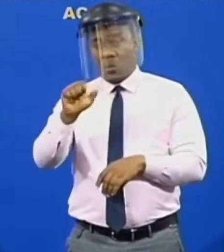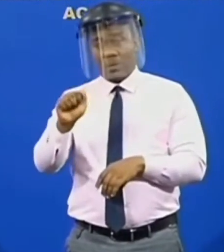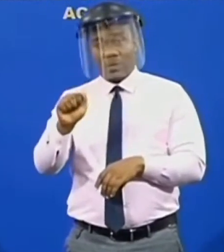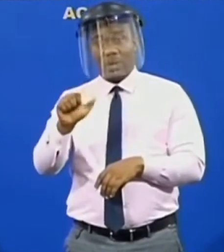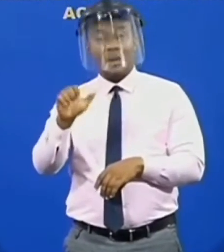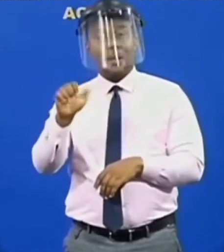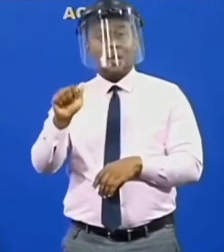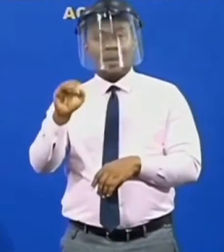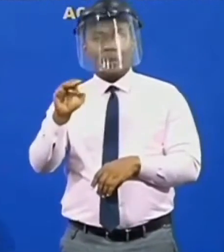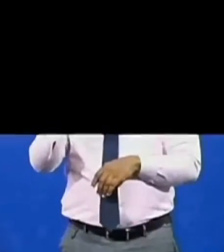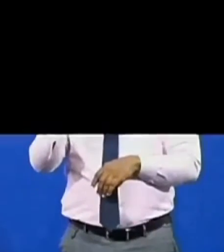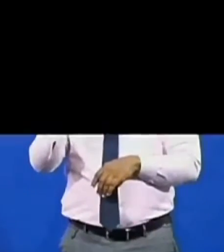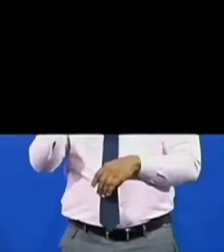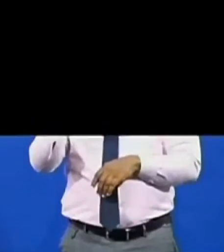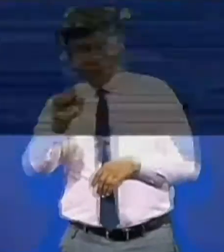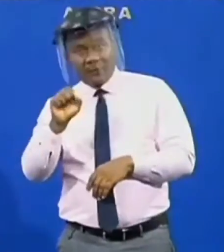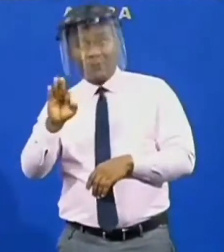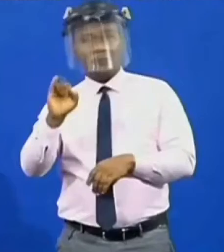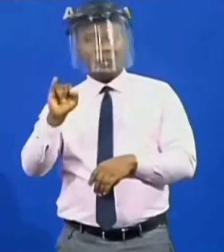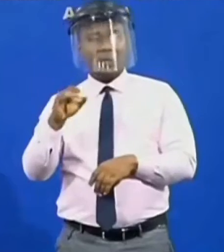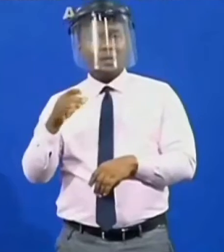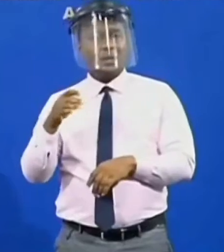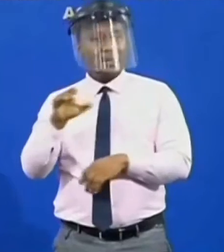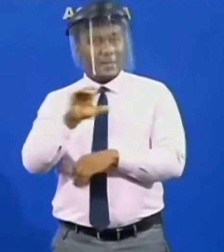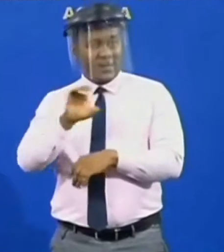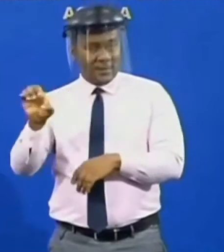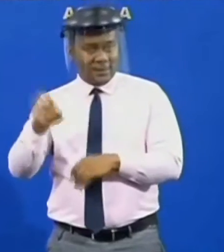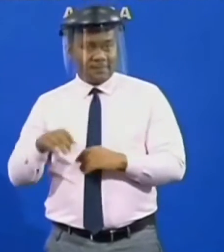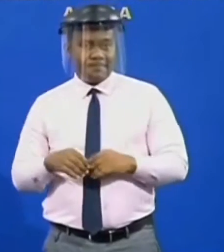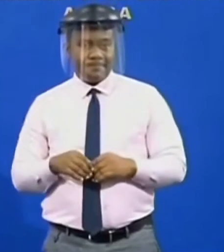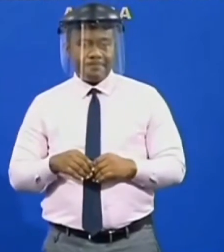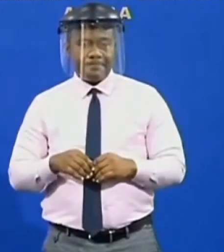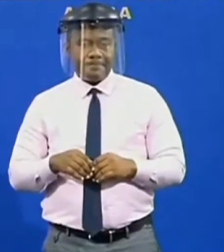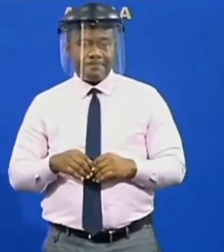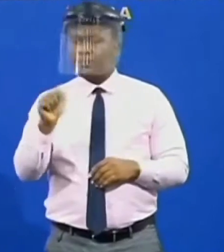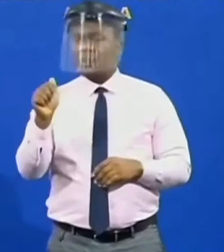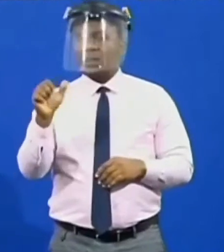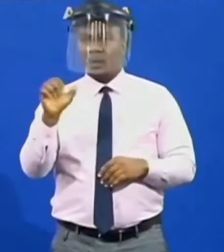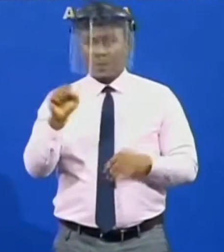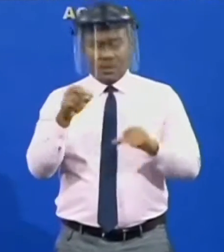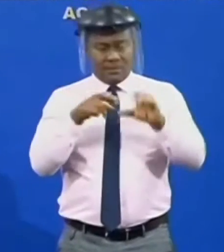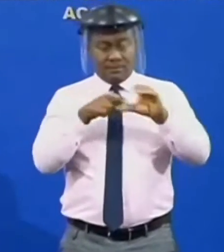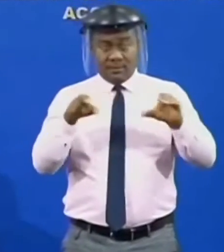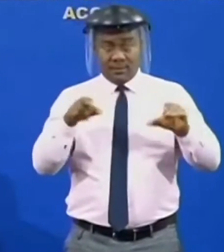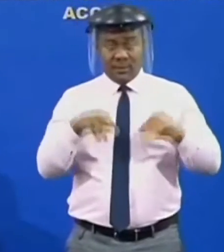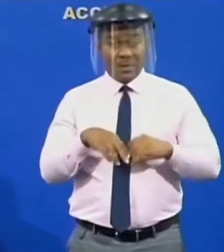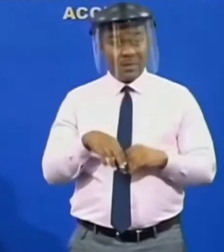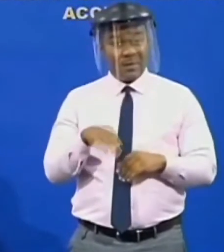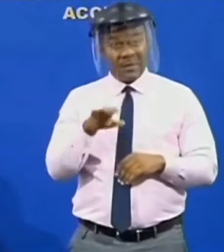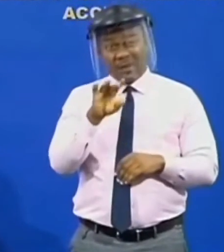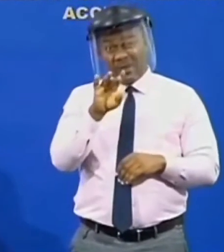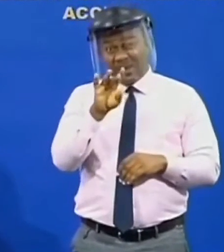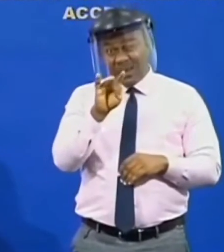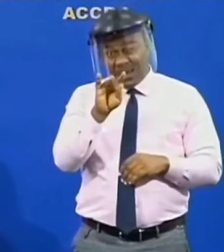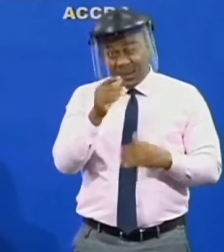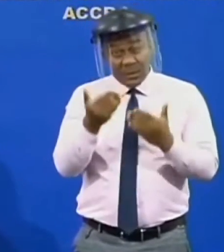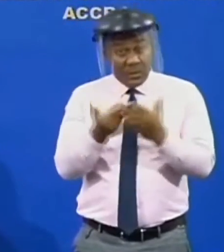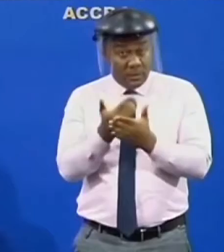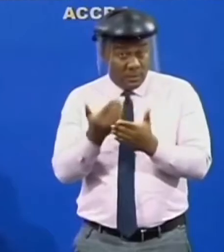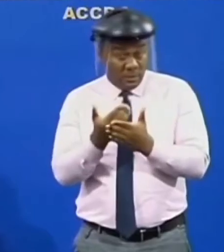district the eastern region reported 18 new cases in 6 out of 43 districts